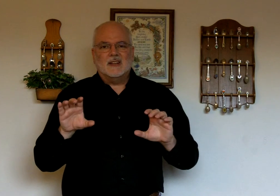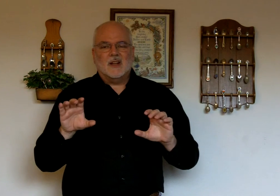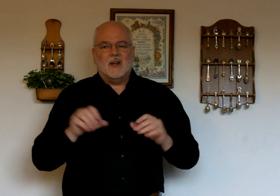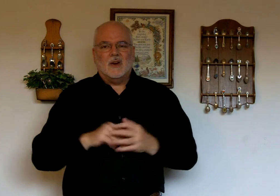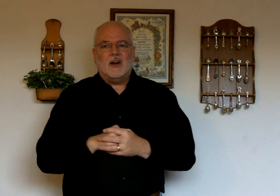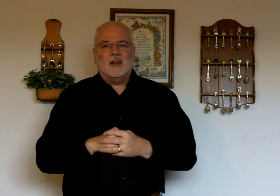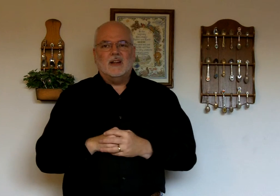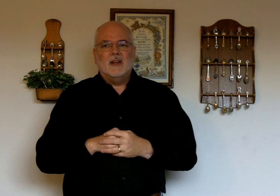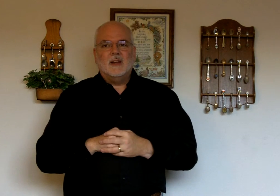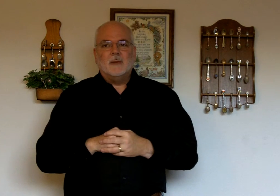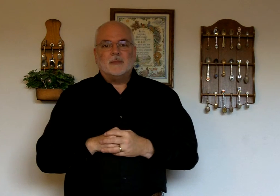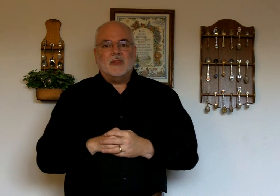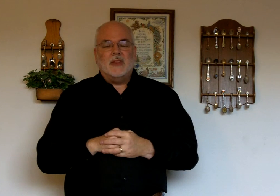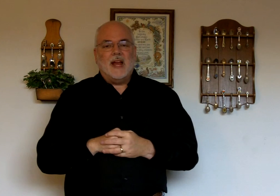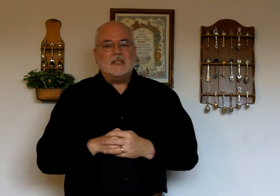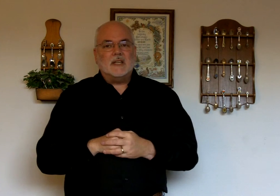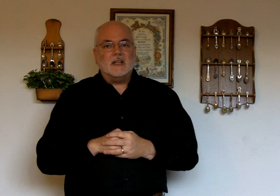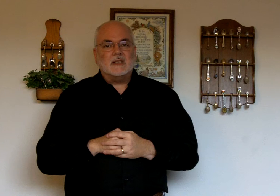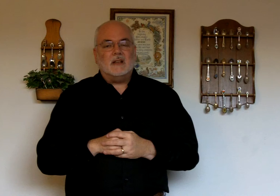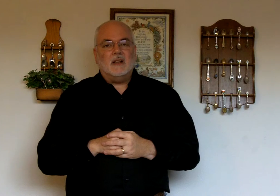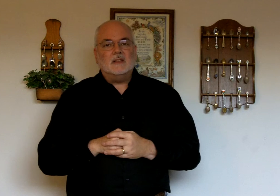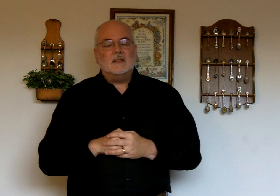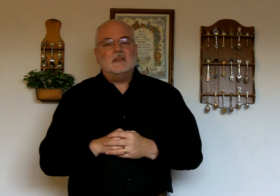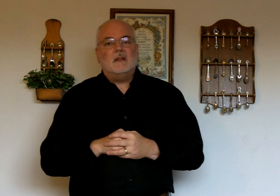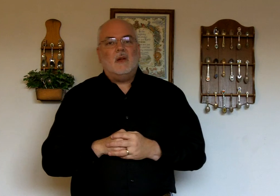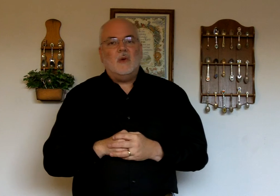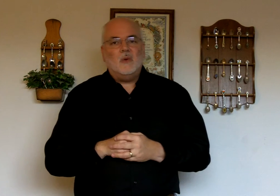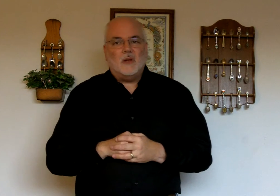All right, that's it, sung slowly.